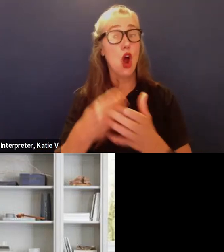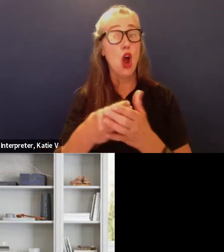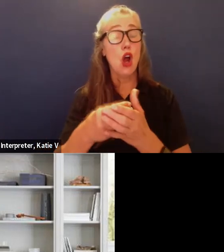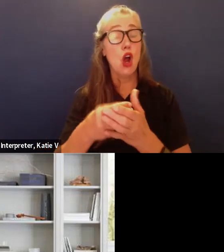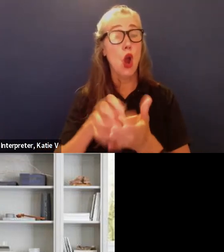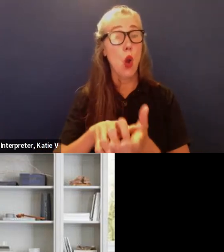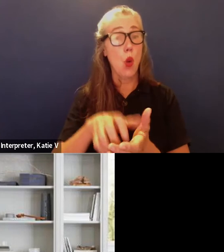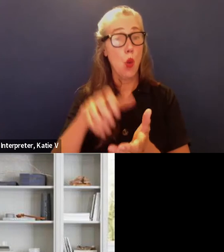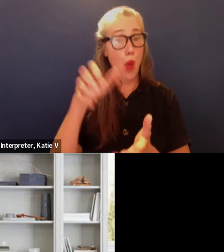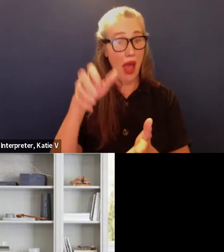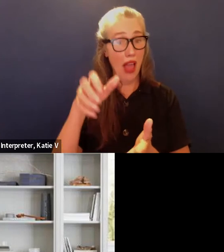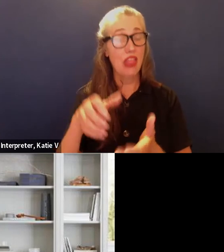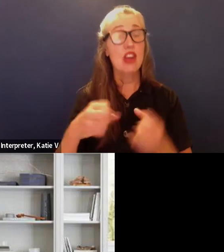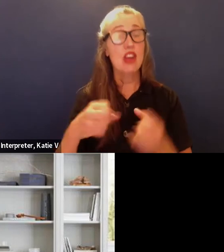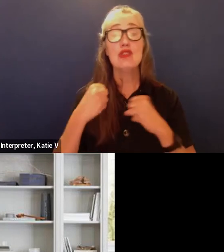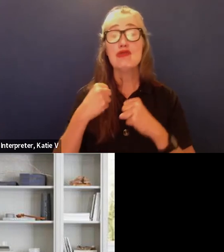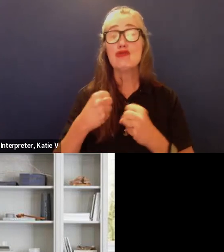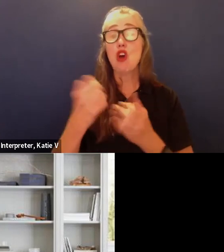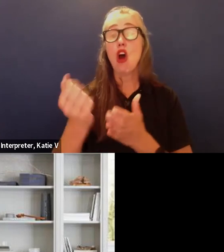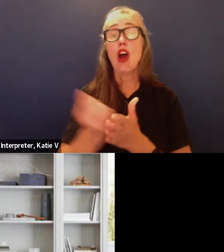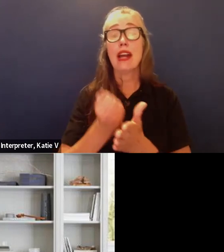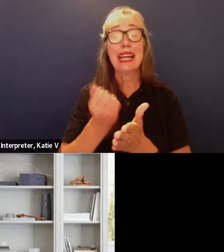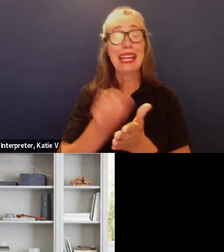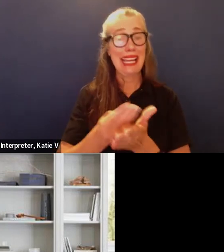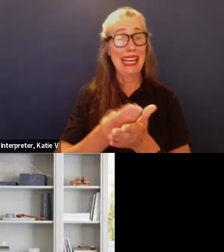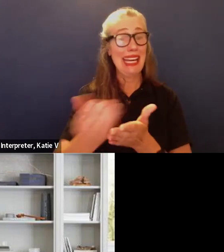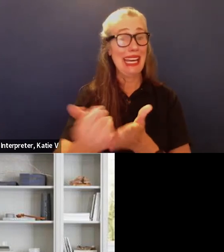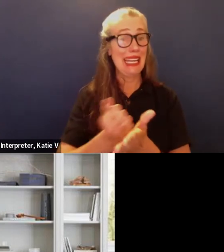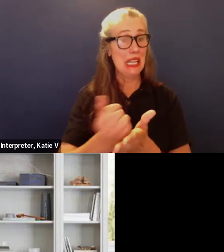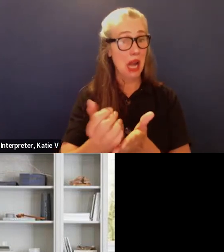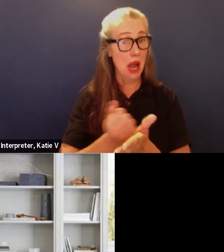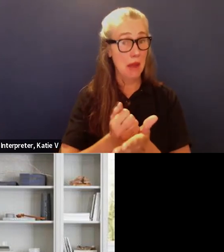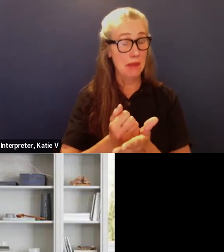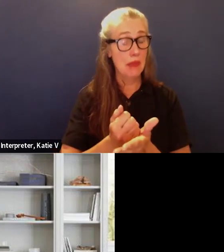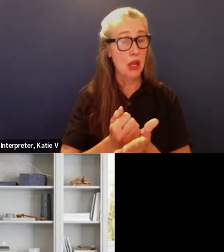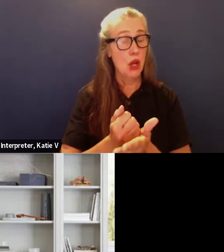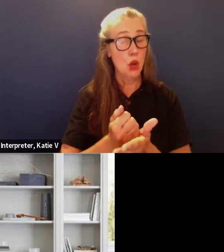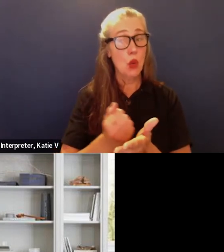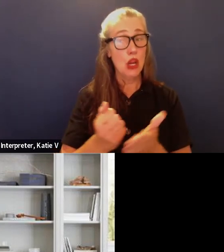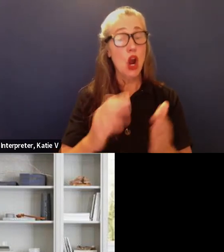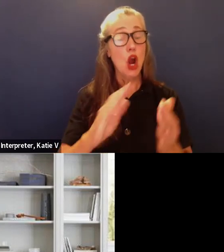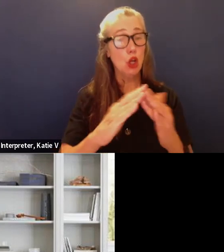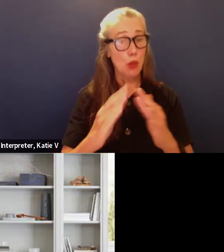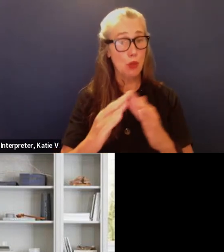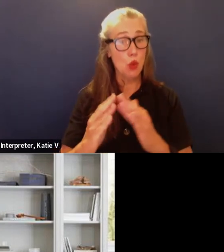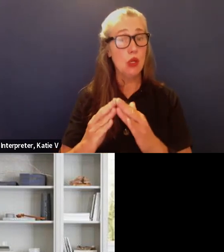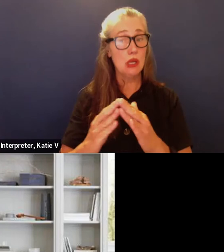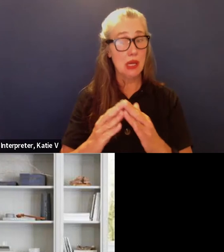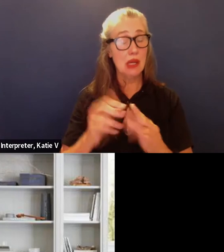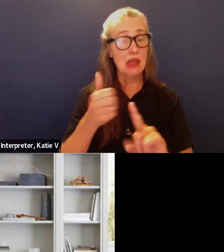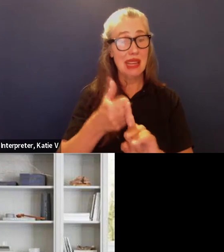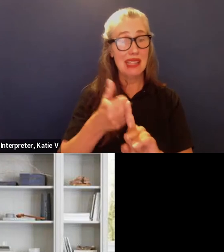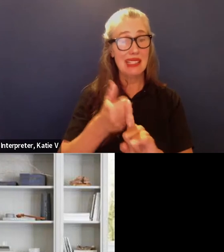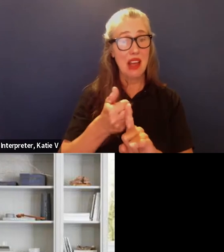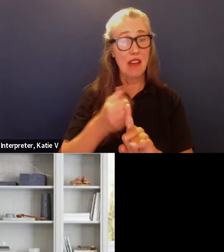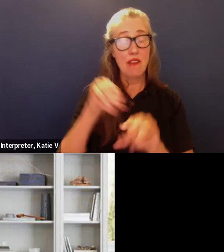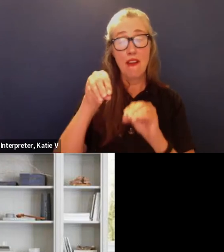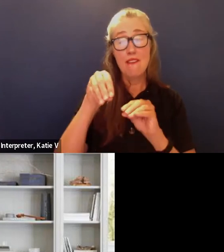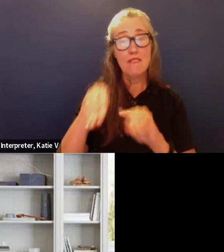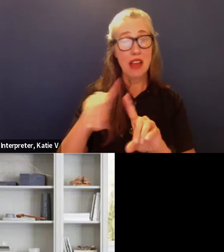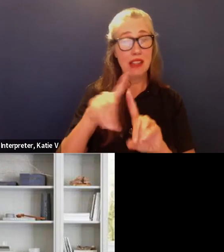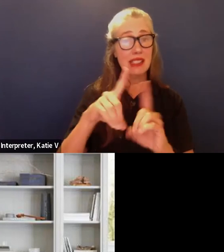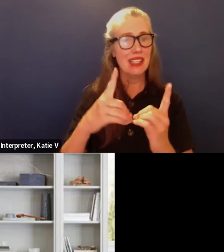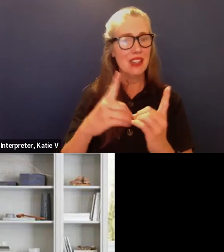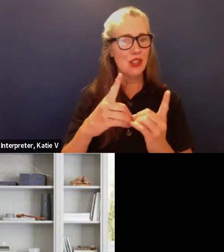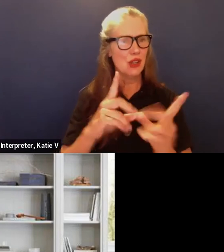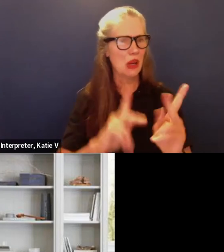in our in our community we are a community funded district and they like that that's um in other words where